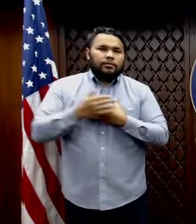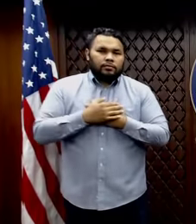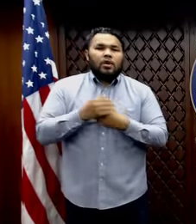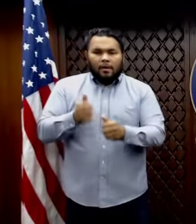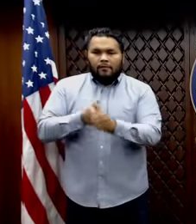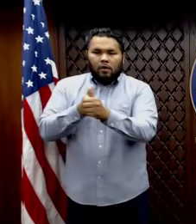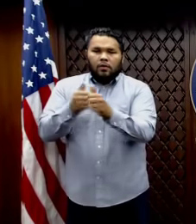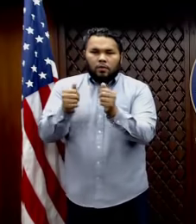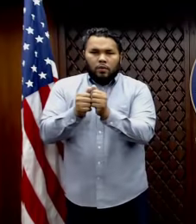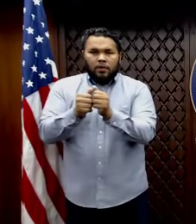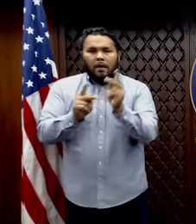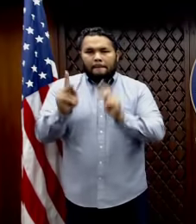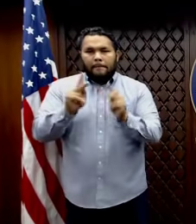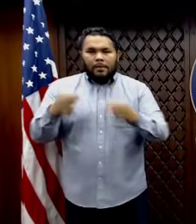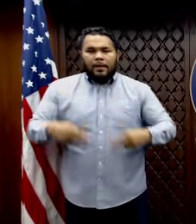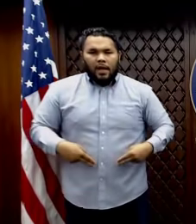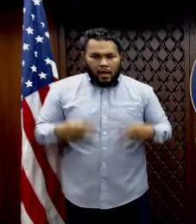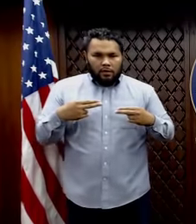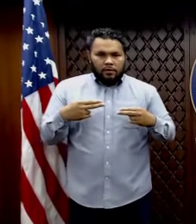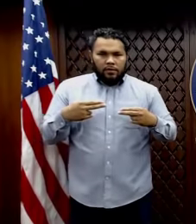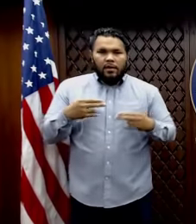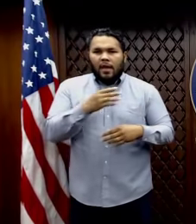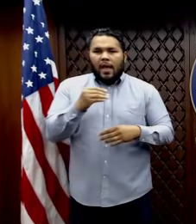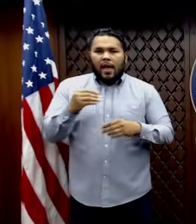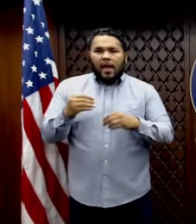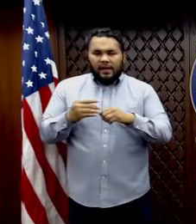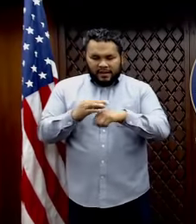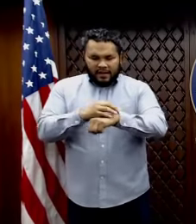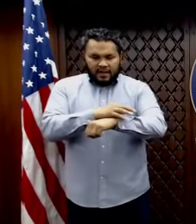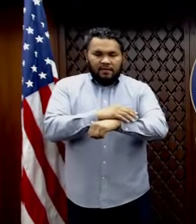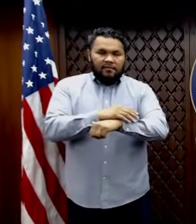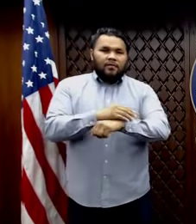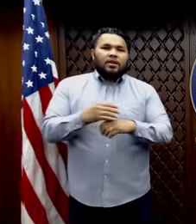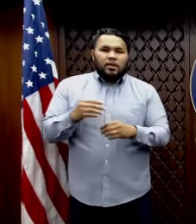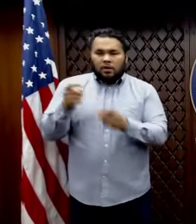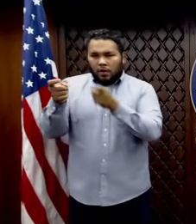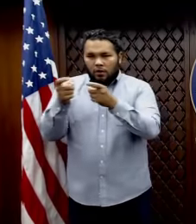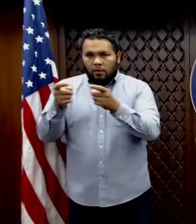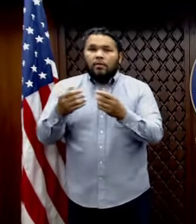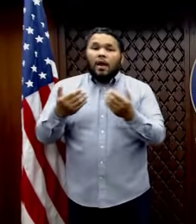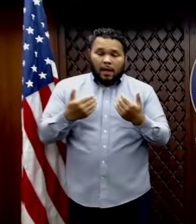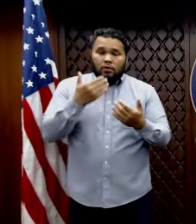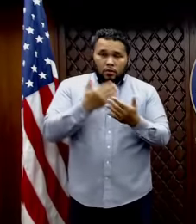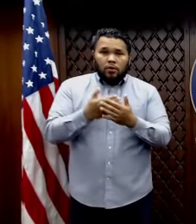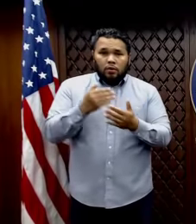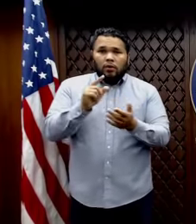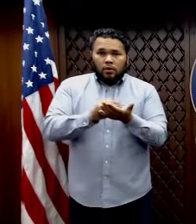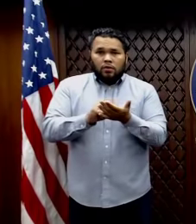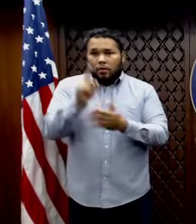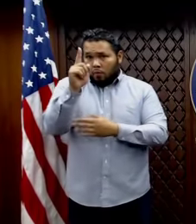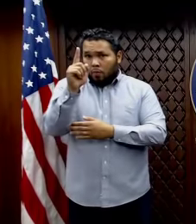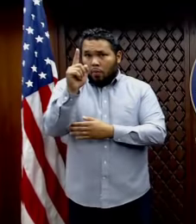employee health nurse and infection control. We do have good news. There is one individual who has been in our hospital